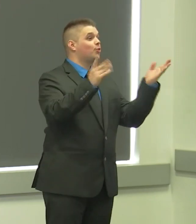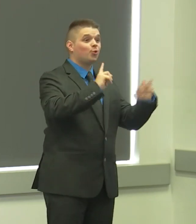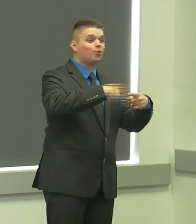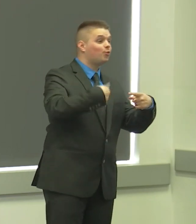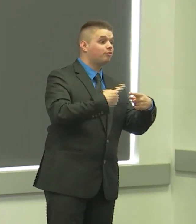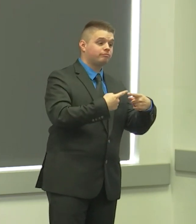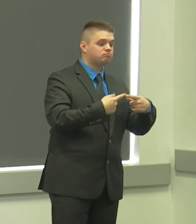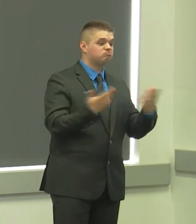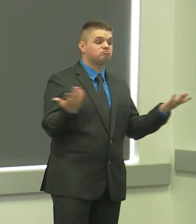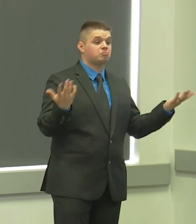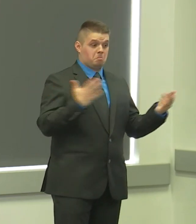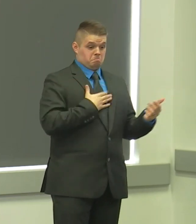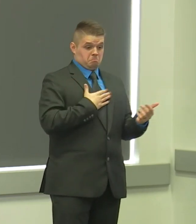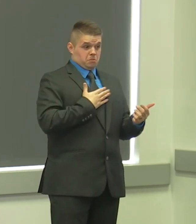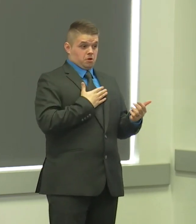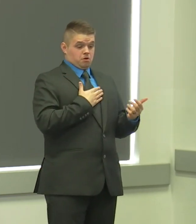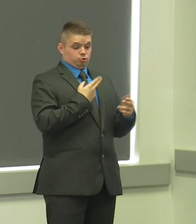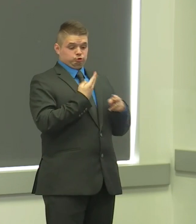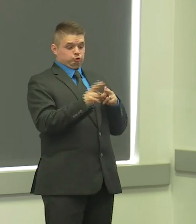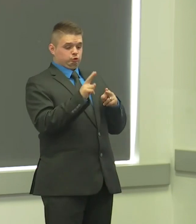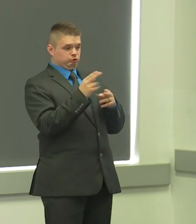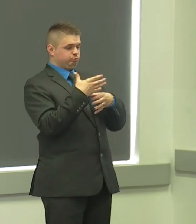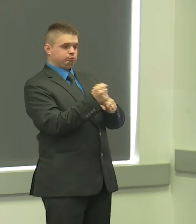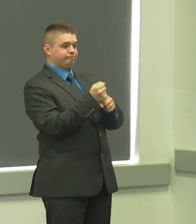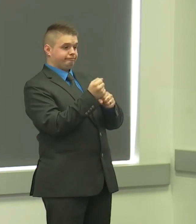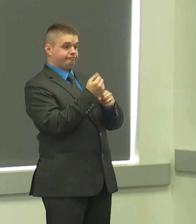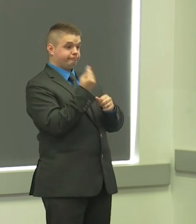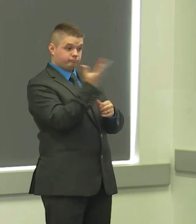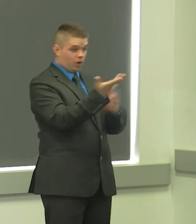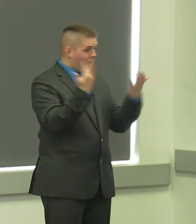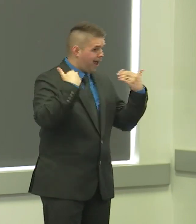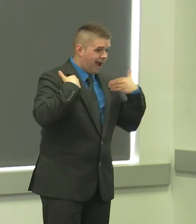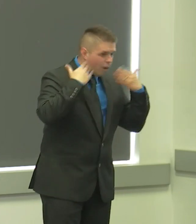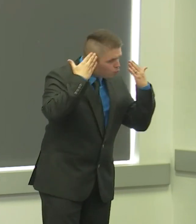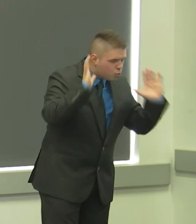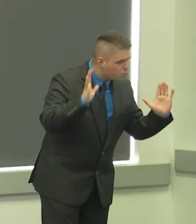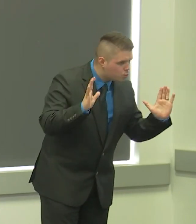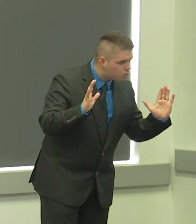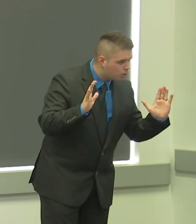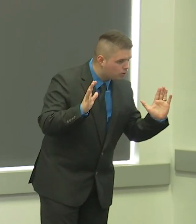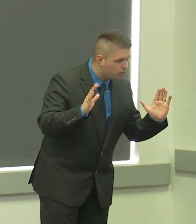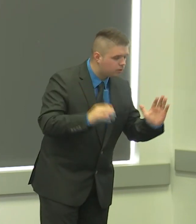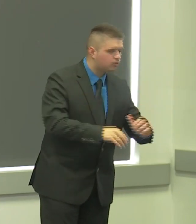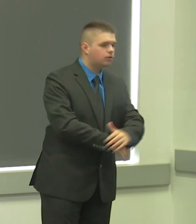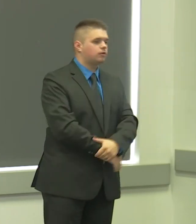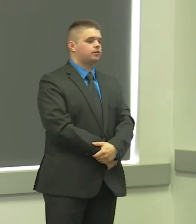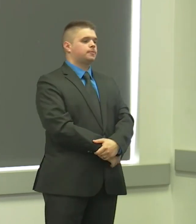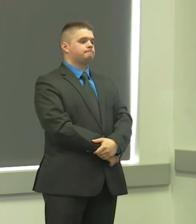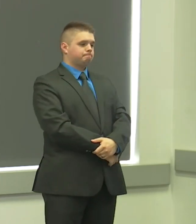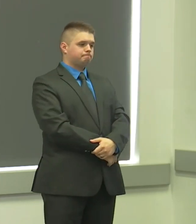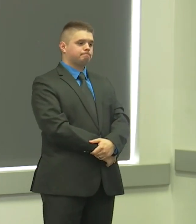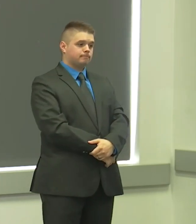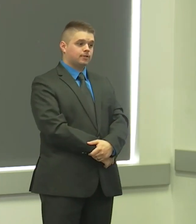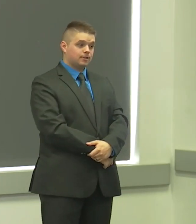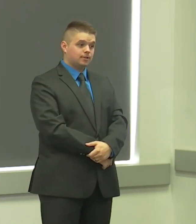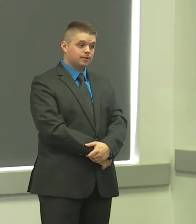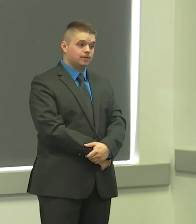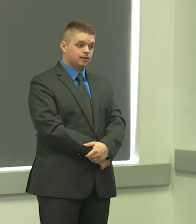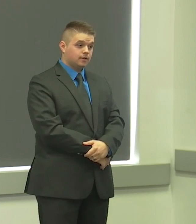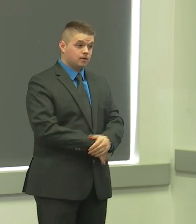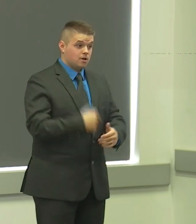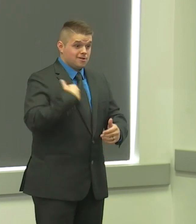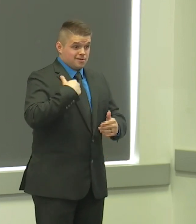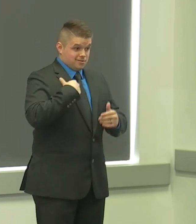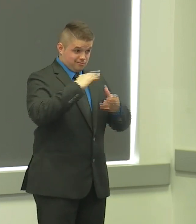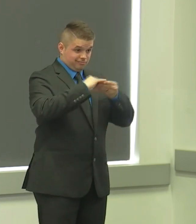and the shortest answer I can give right now is we simply just don't know. As I mentioned earlier, the social distancing measures that